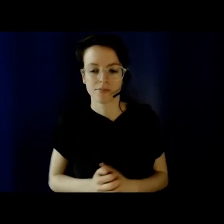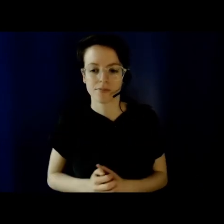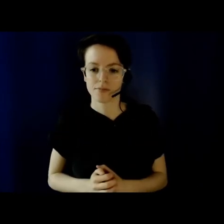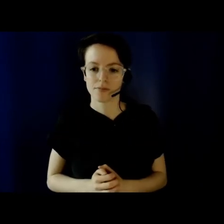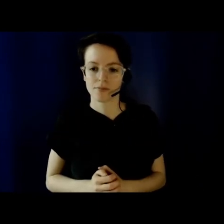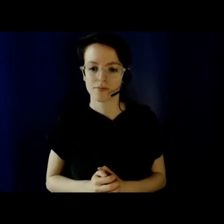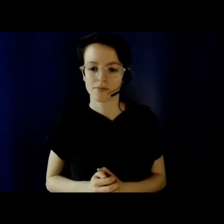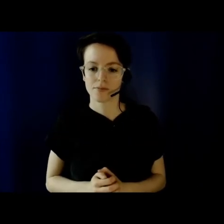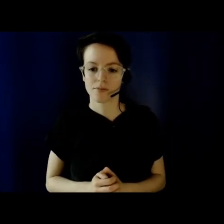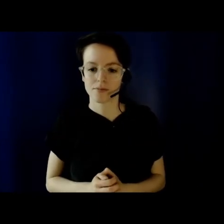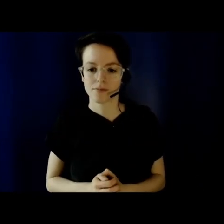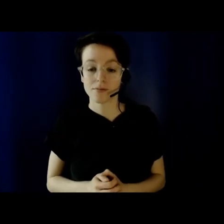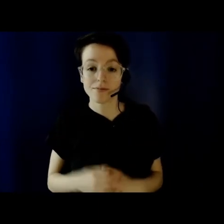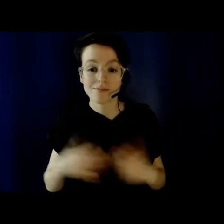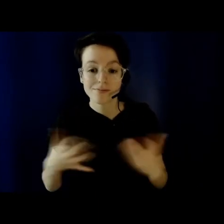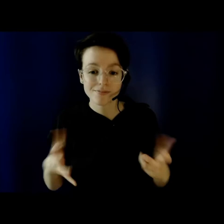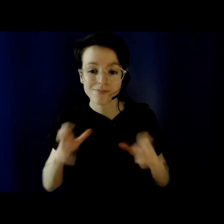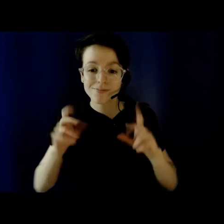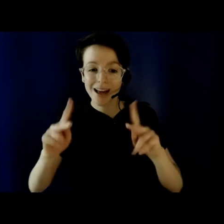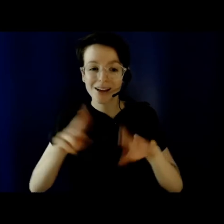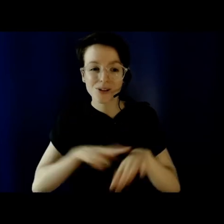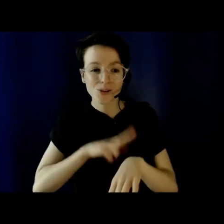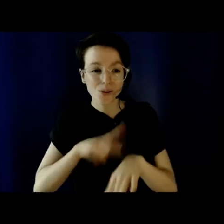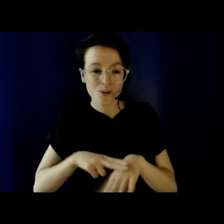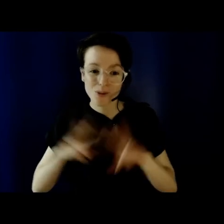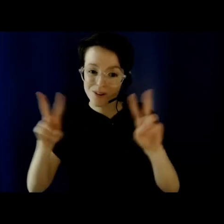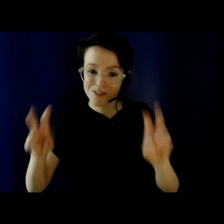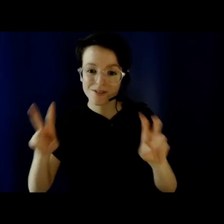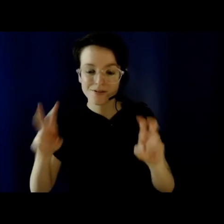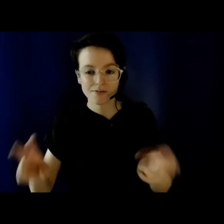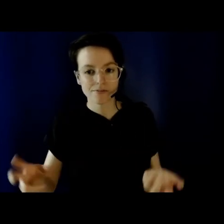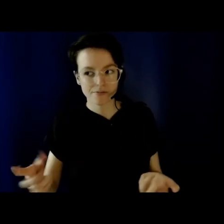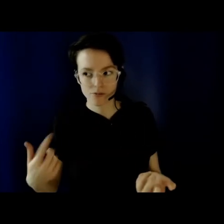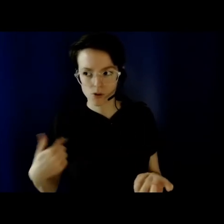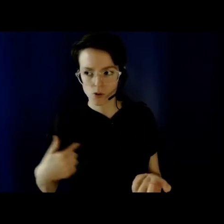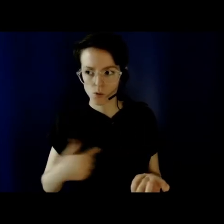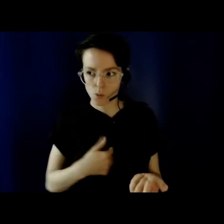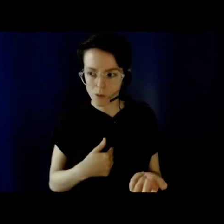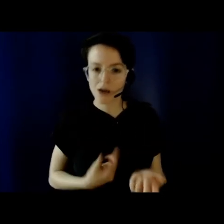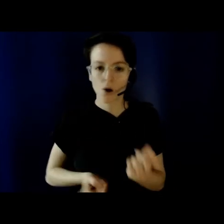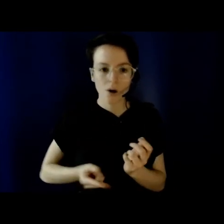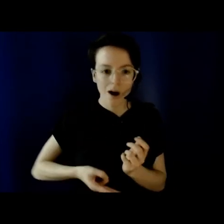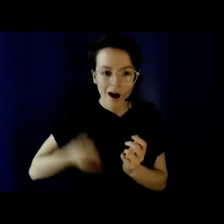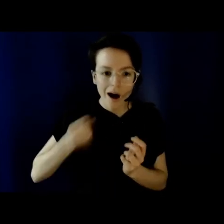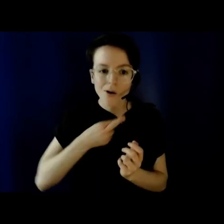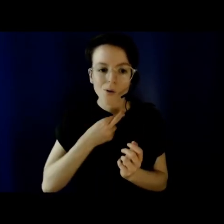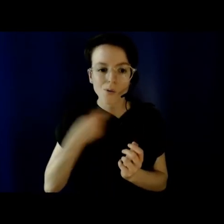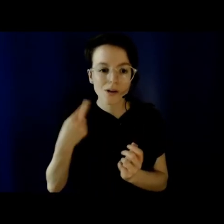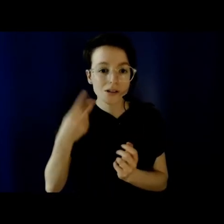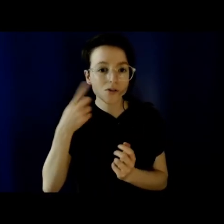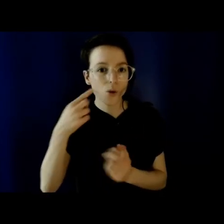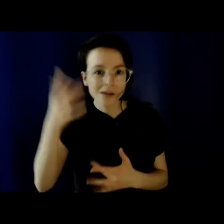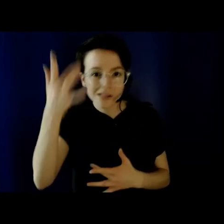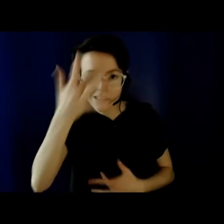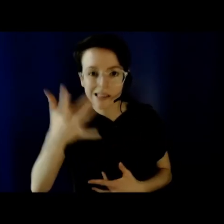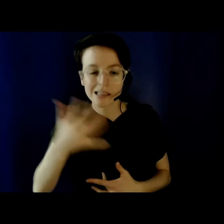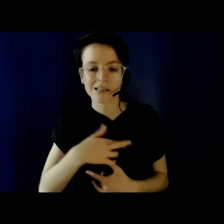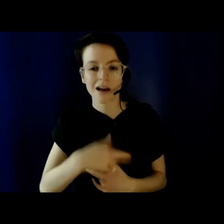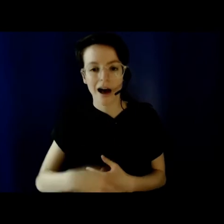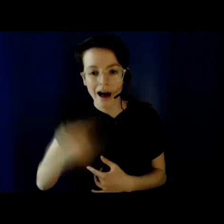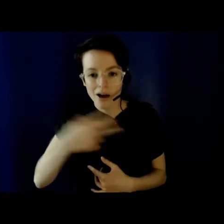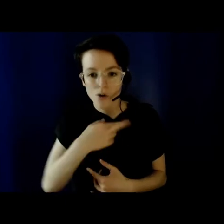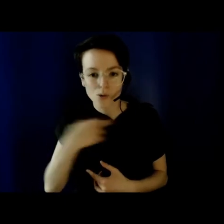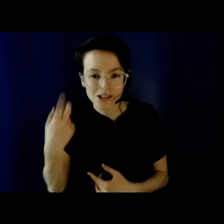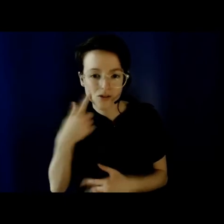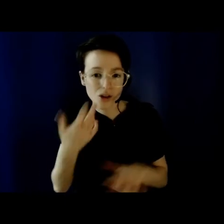fact that disabled people are often still at higher risk of severe disease and death has been largely ignored, leaving many of us faced with a